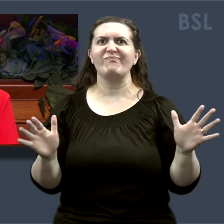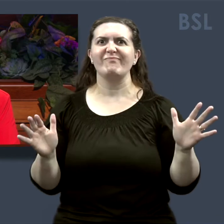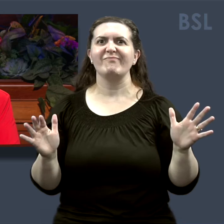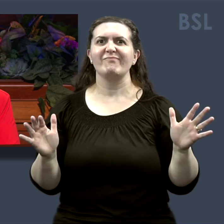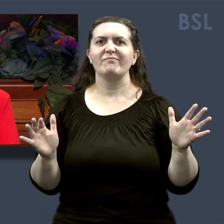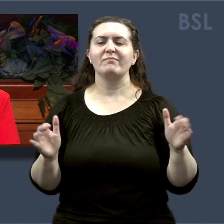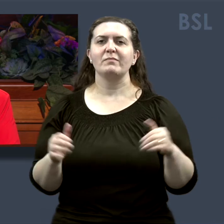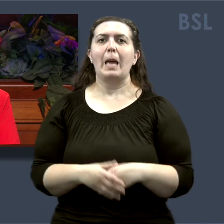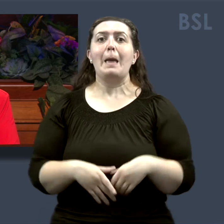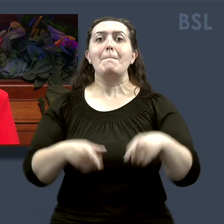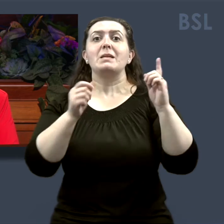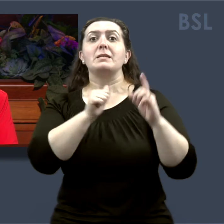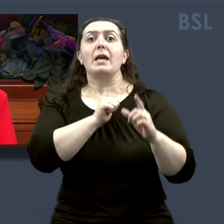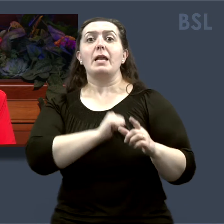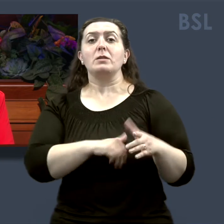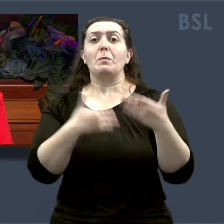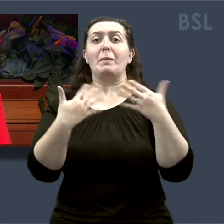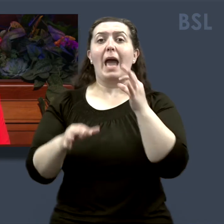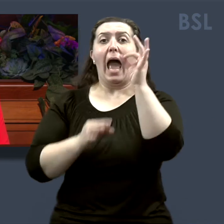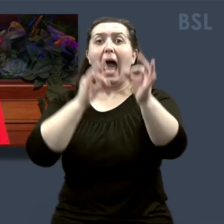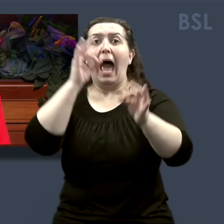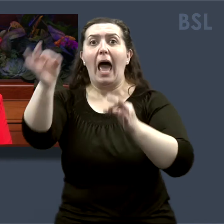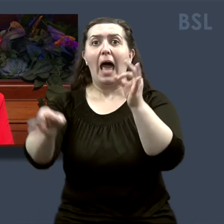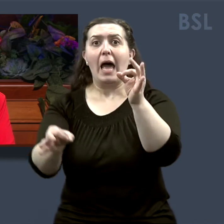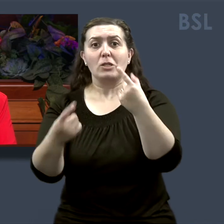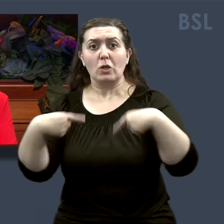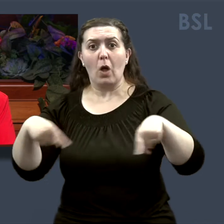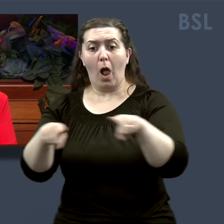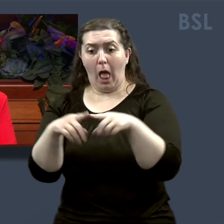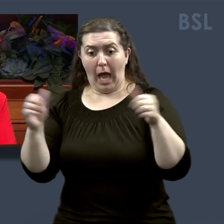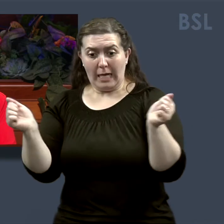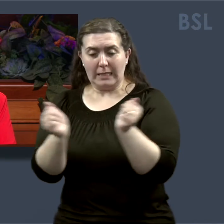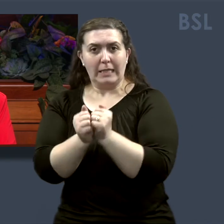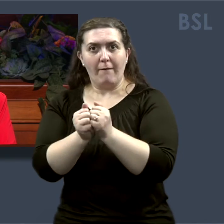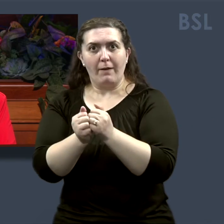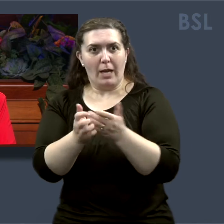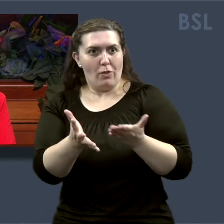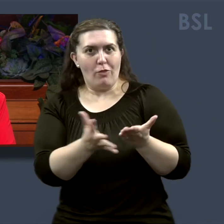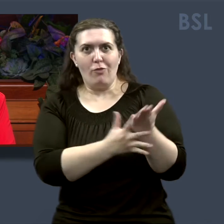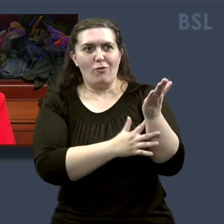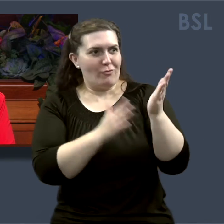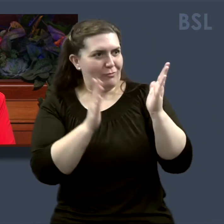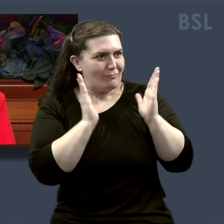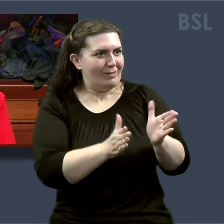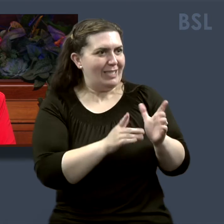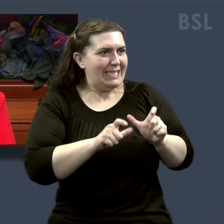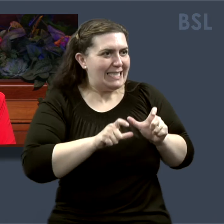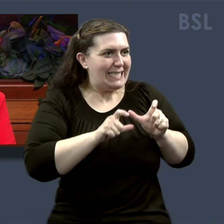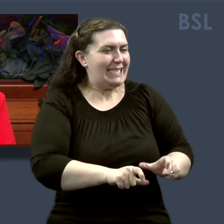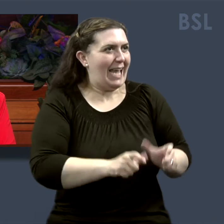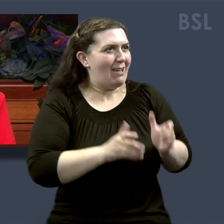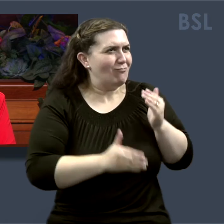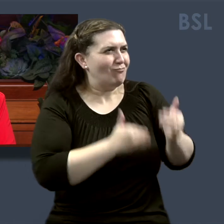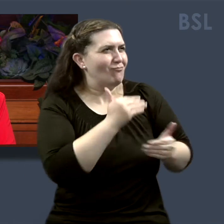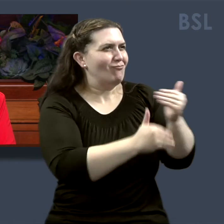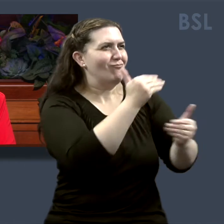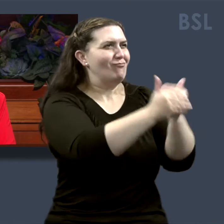While President Nelson has invited all to enter and stay on the covenant path that leads back to our Father in Heaven,